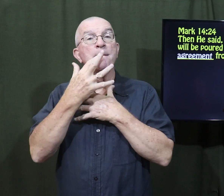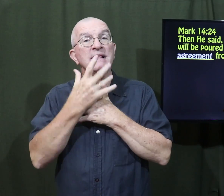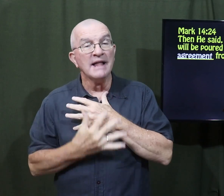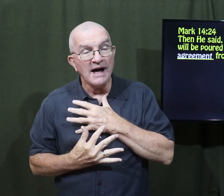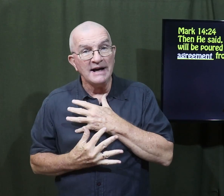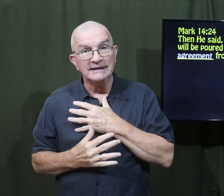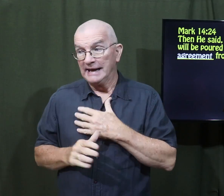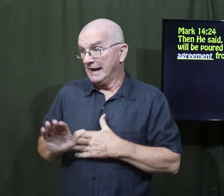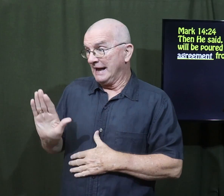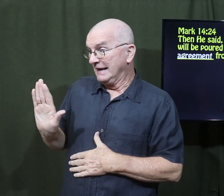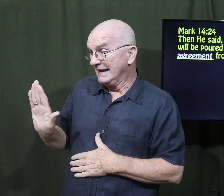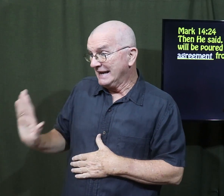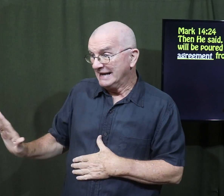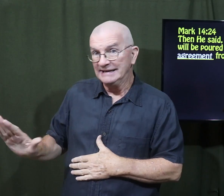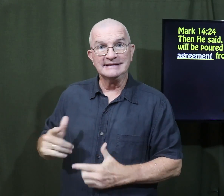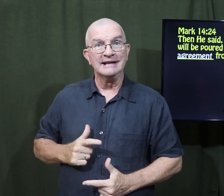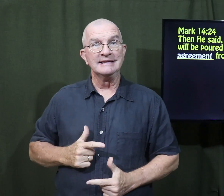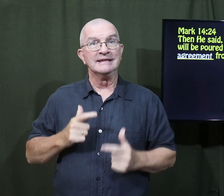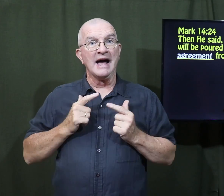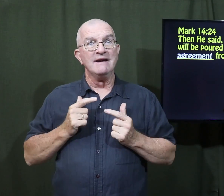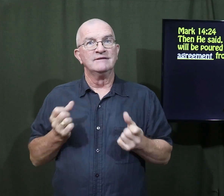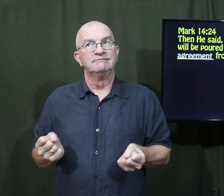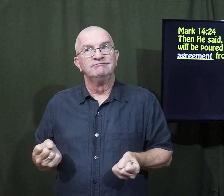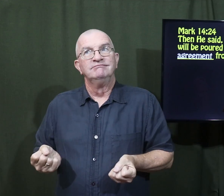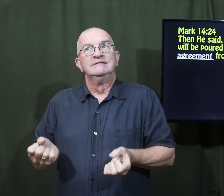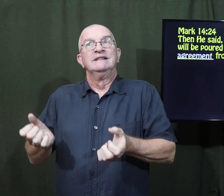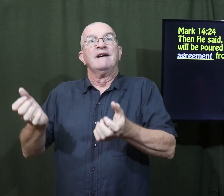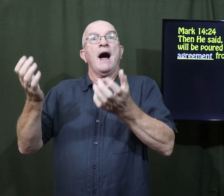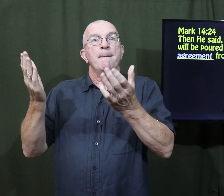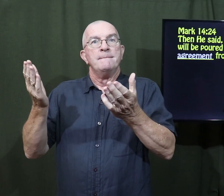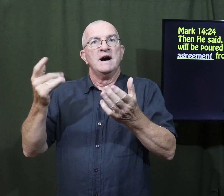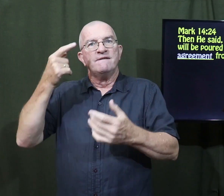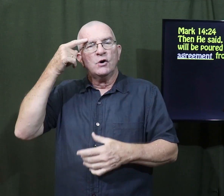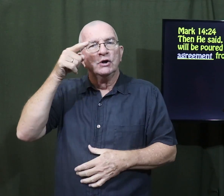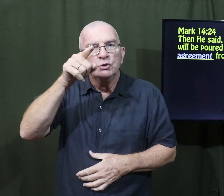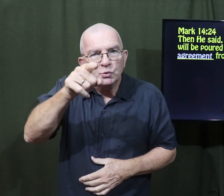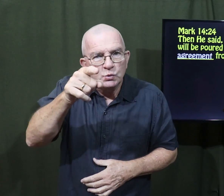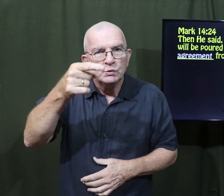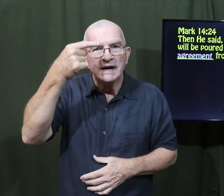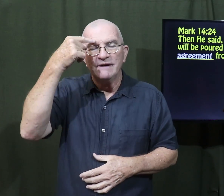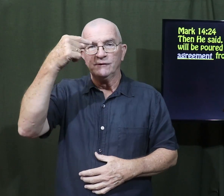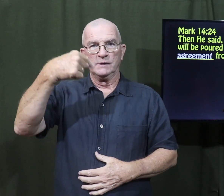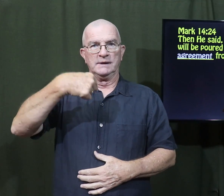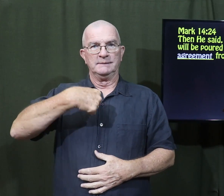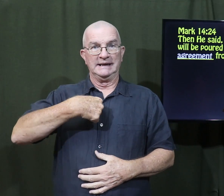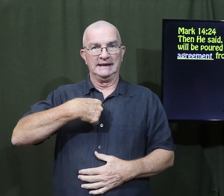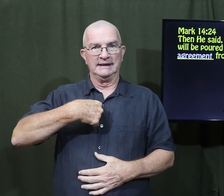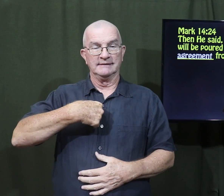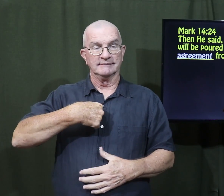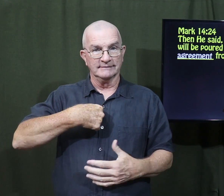His blood. His life sacrificed for you and for me.